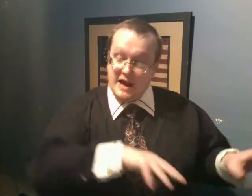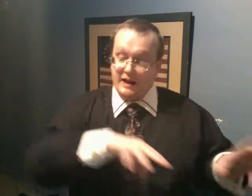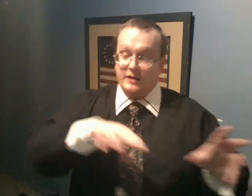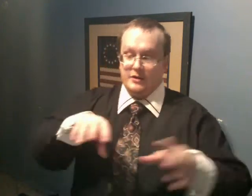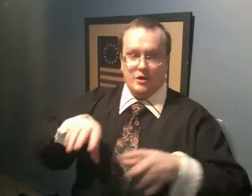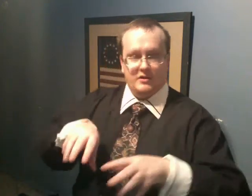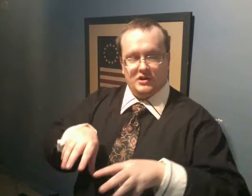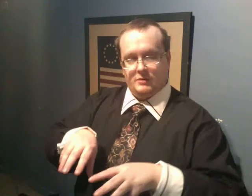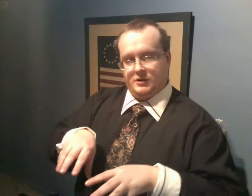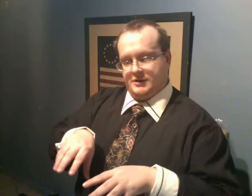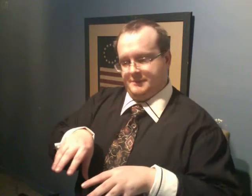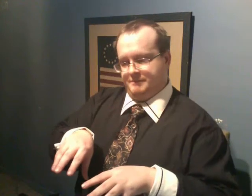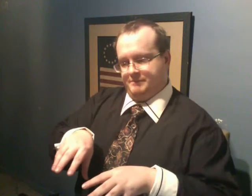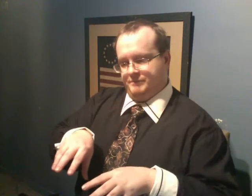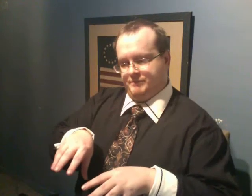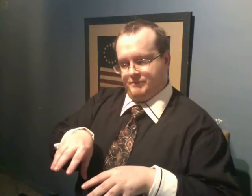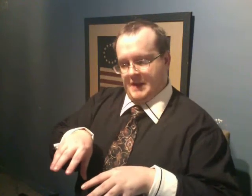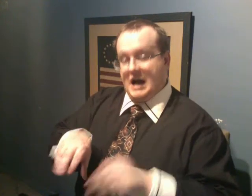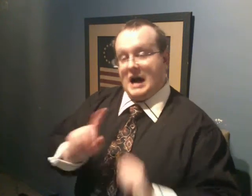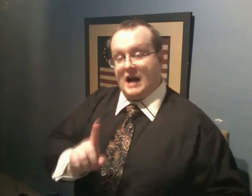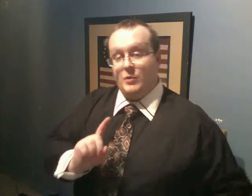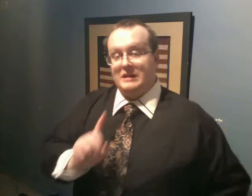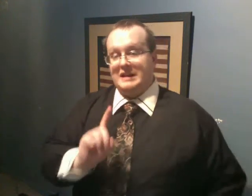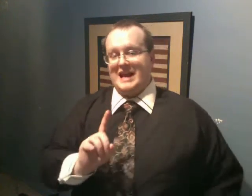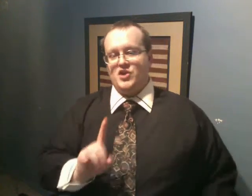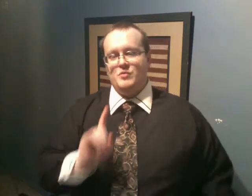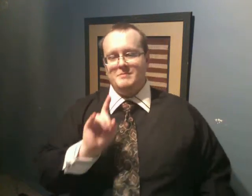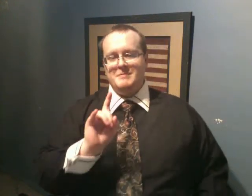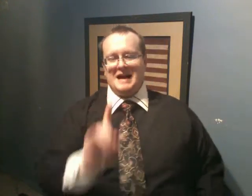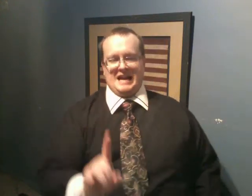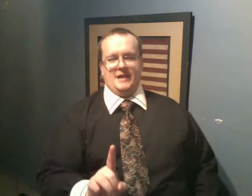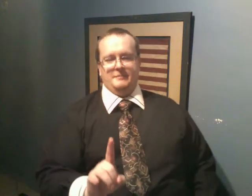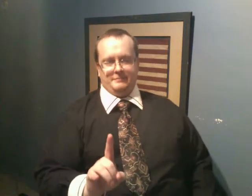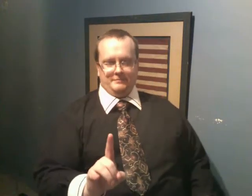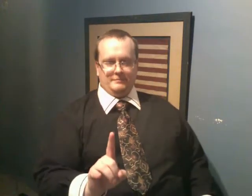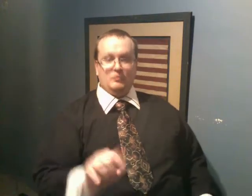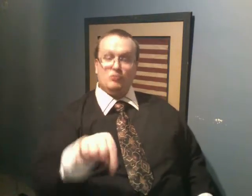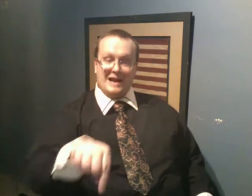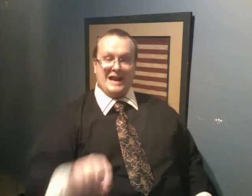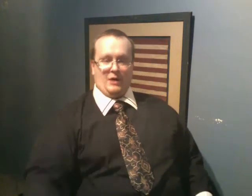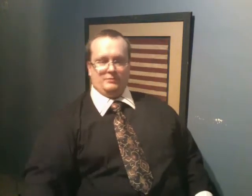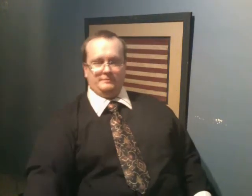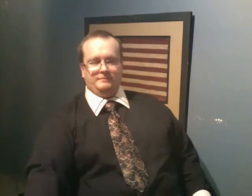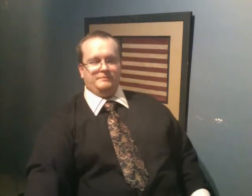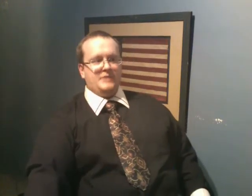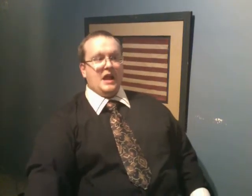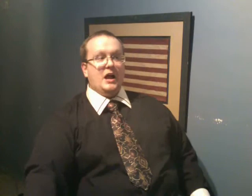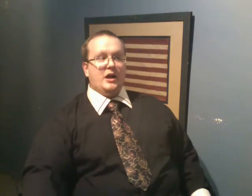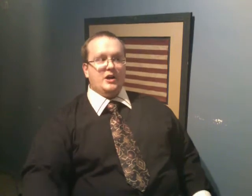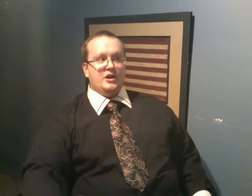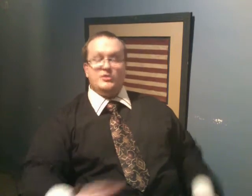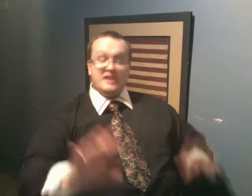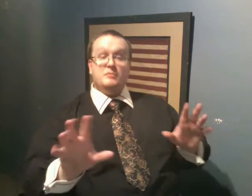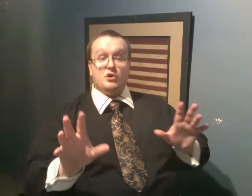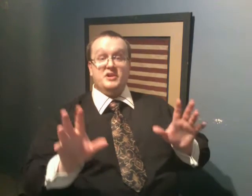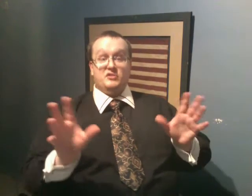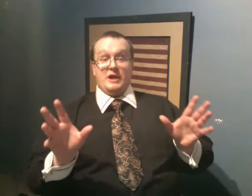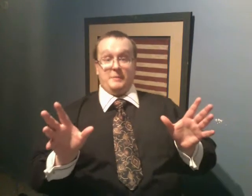back to your original book. I will lay you money. Right now. You think the book is crap.